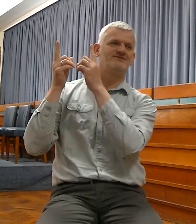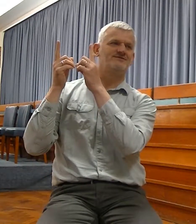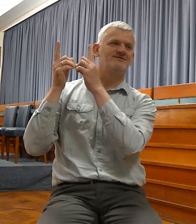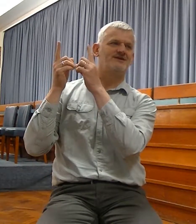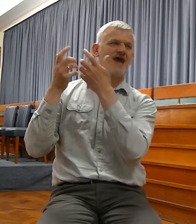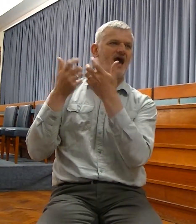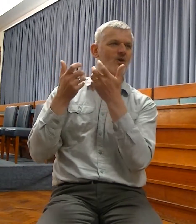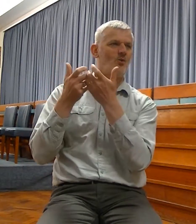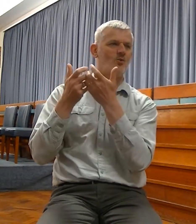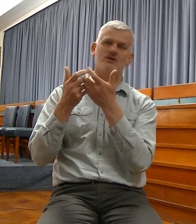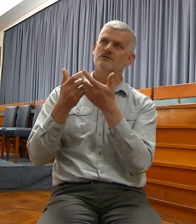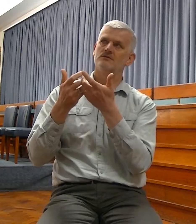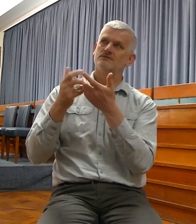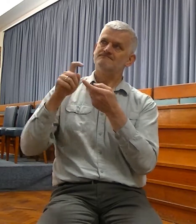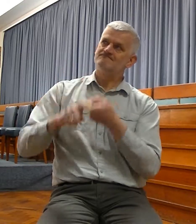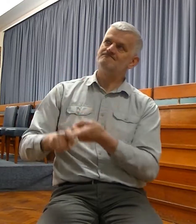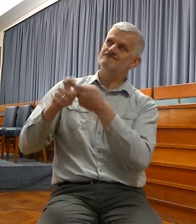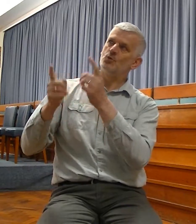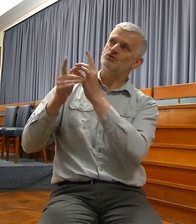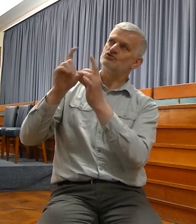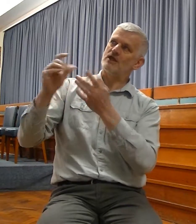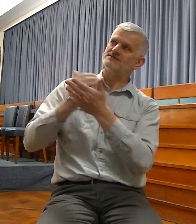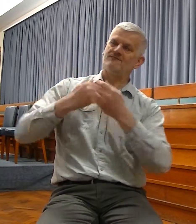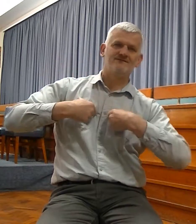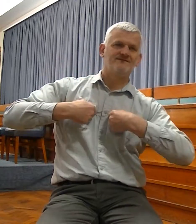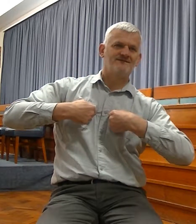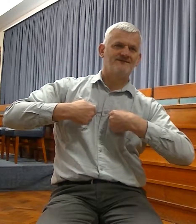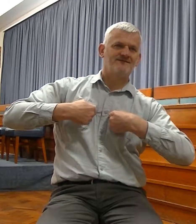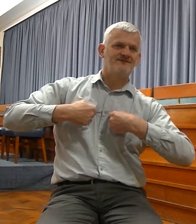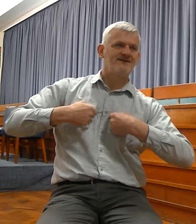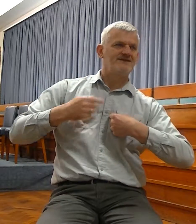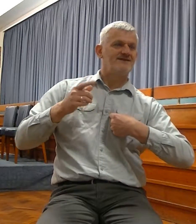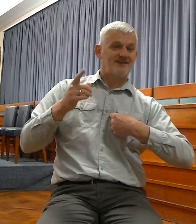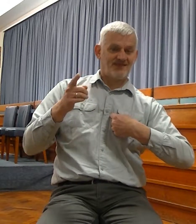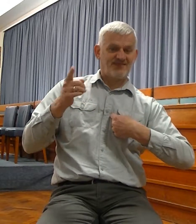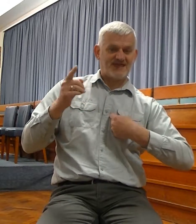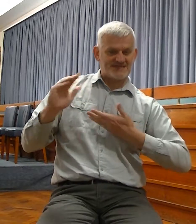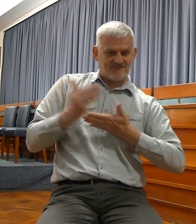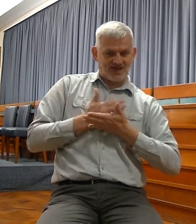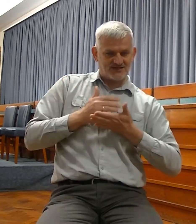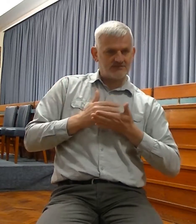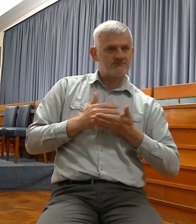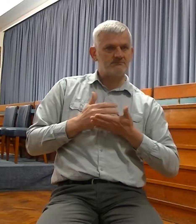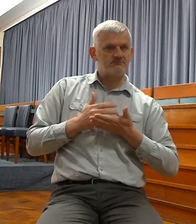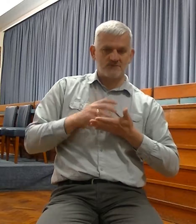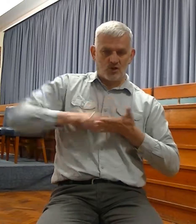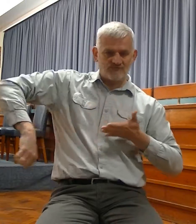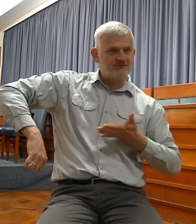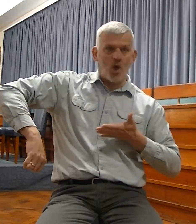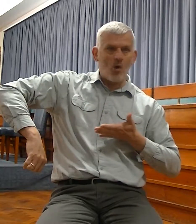salvation in Christ Jesus, a salvation that would never be taken away. And you can say that there was a third level